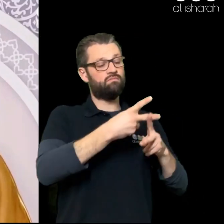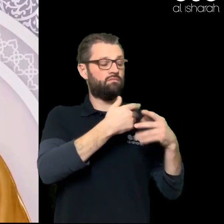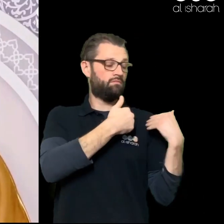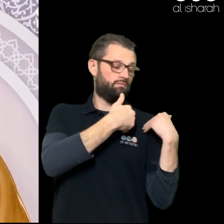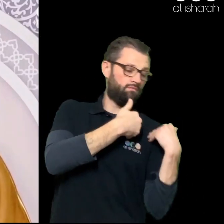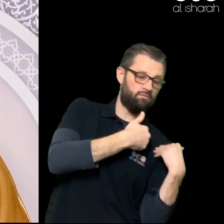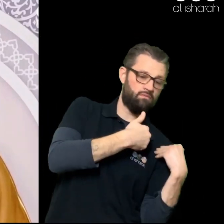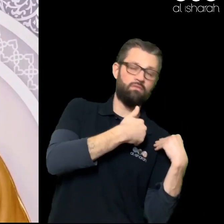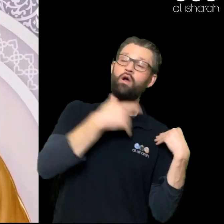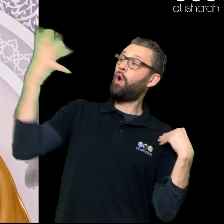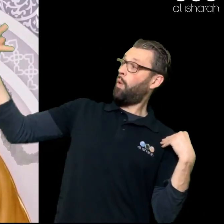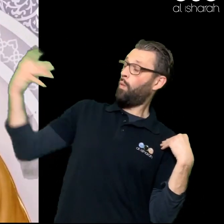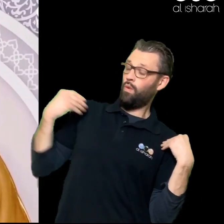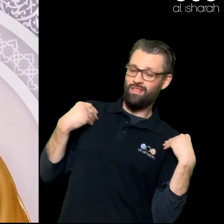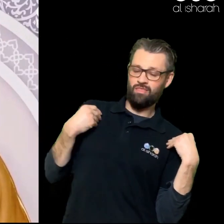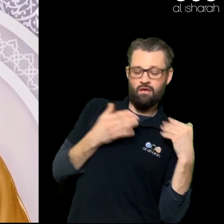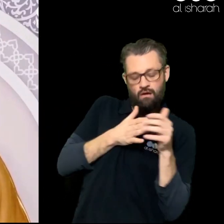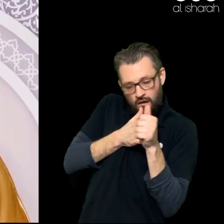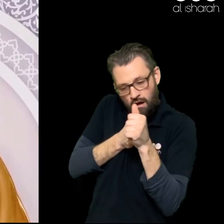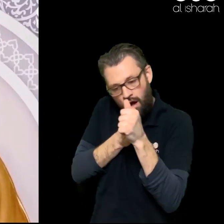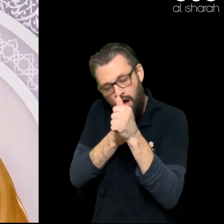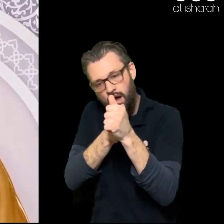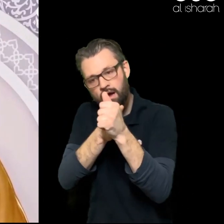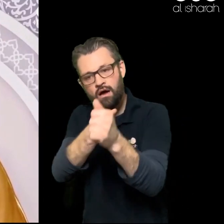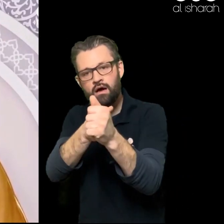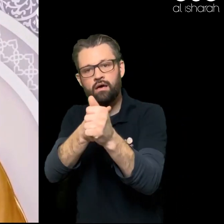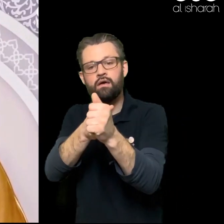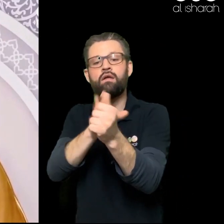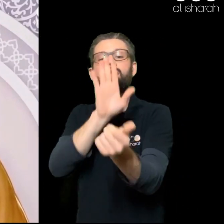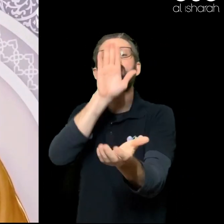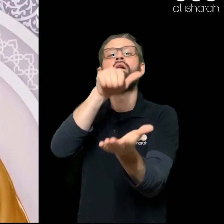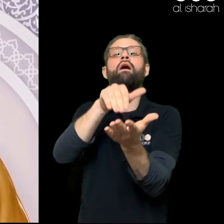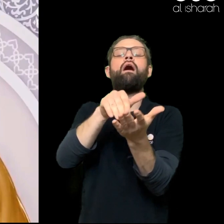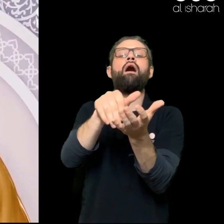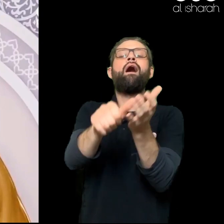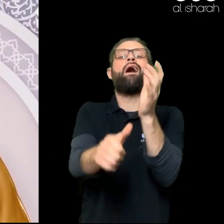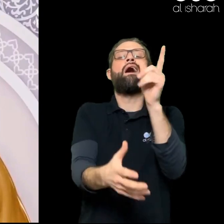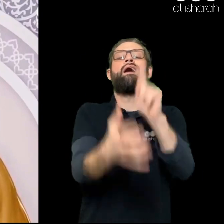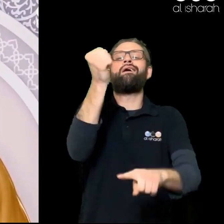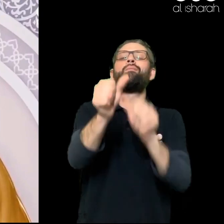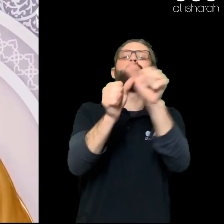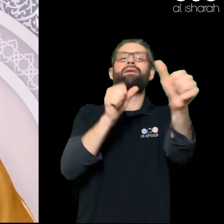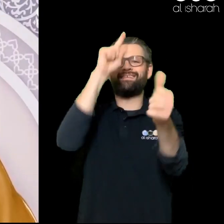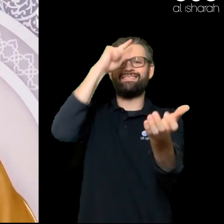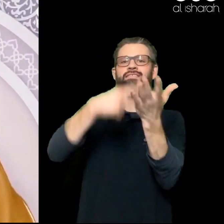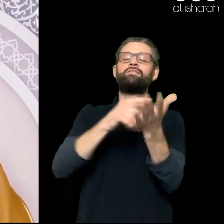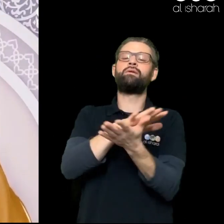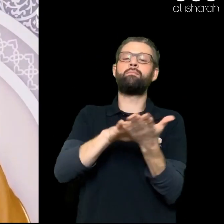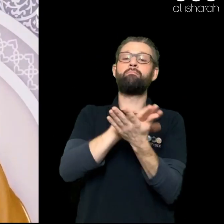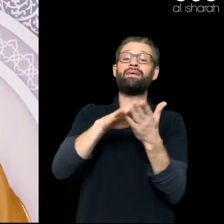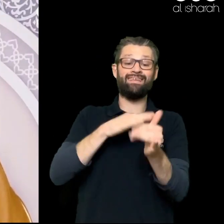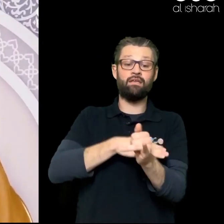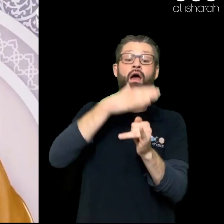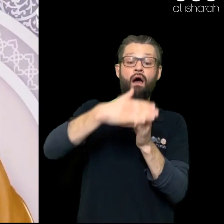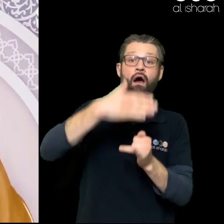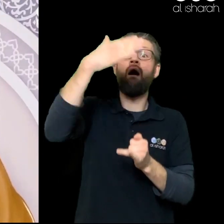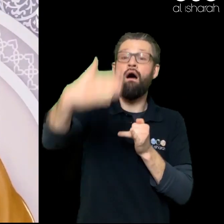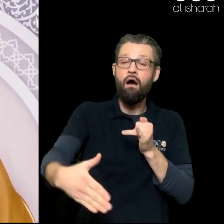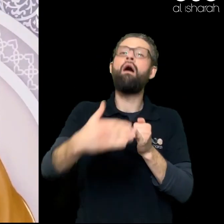world And these trends Are sometimes Leading to anxiety Trends of the world To expose ourselves We need to